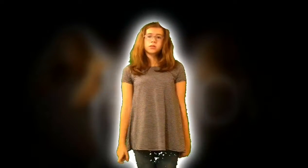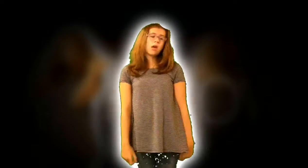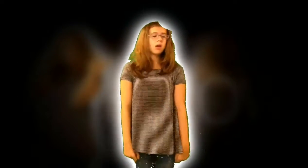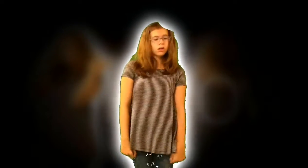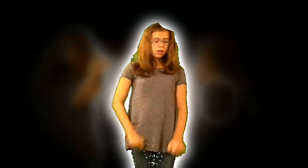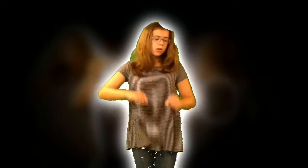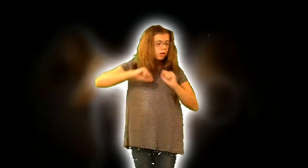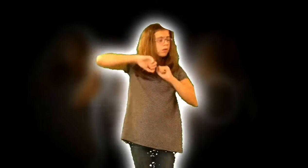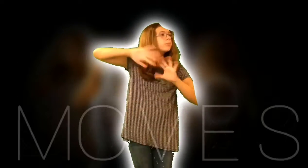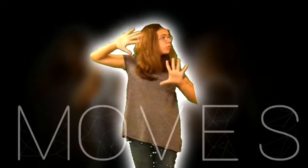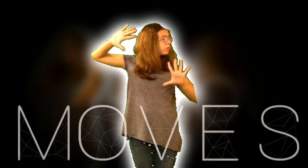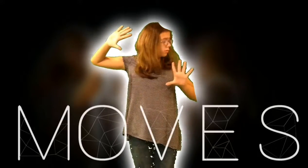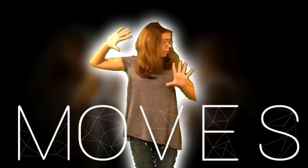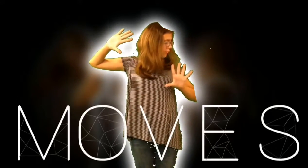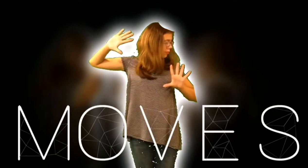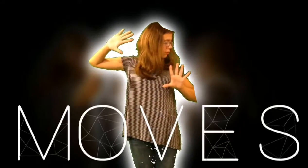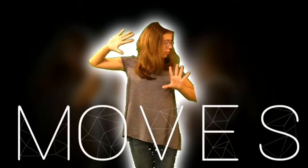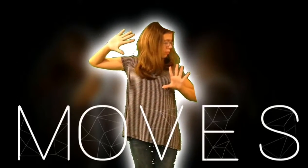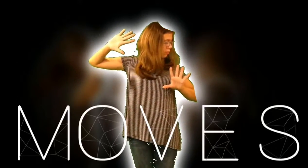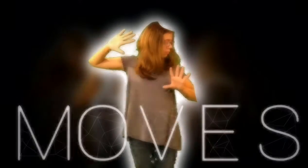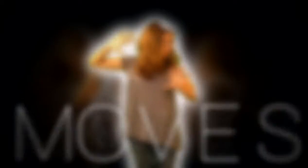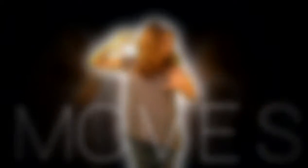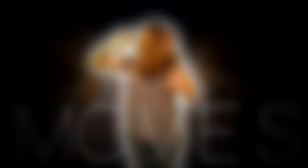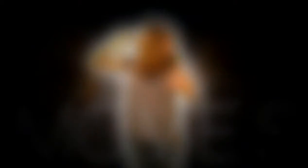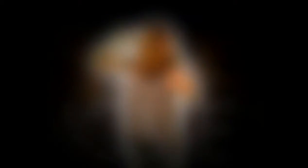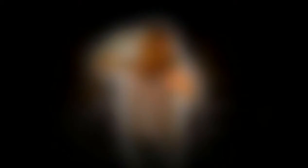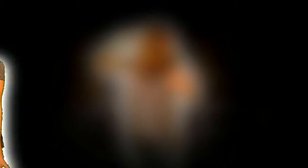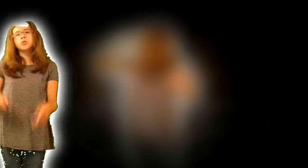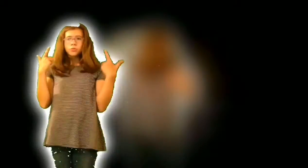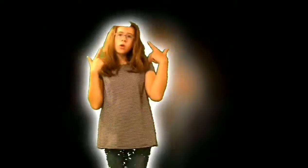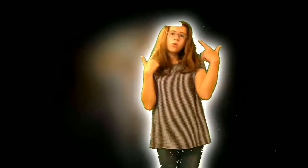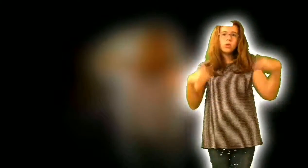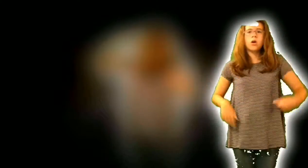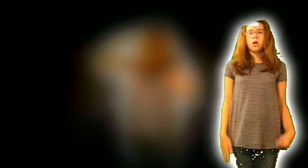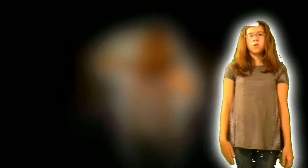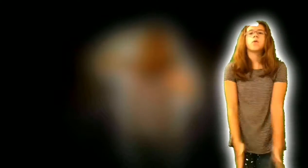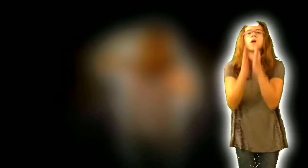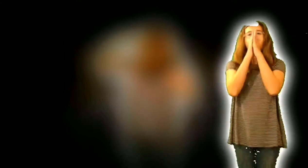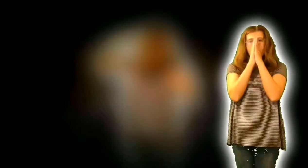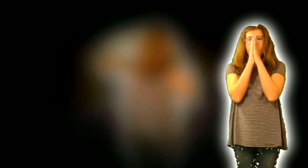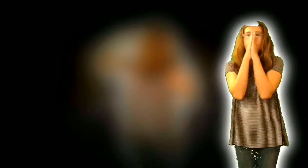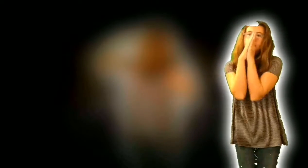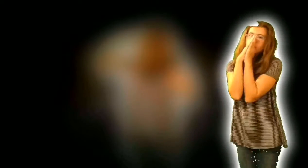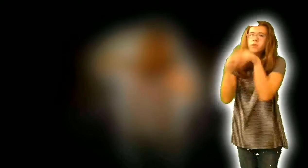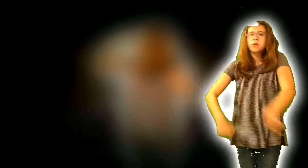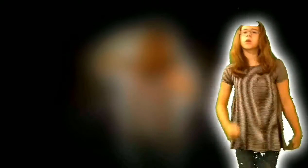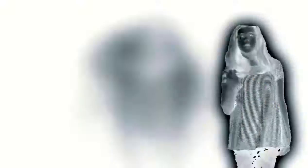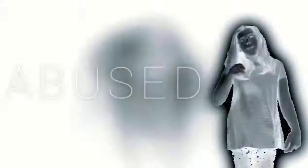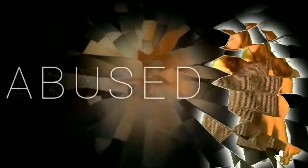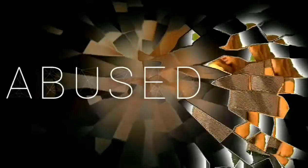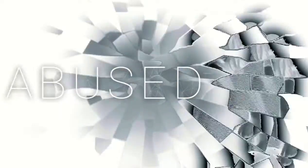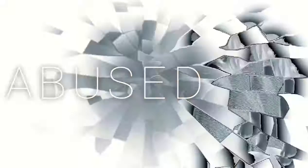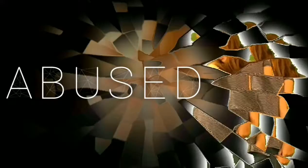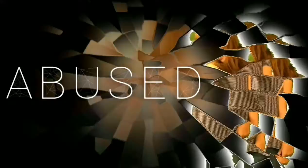sudden moves You don't know the half of the abuse